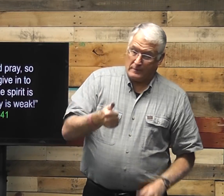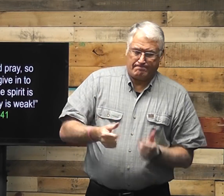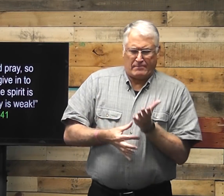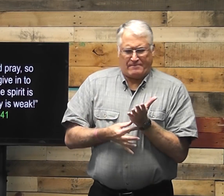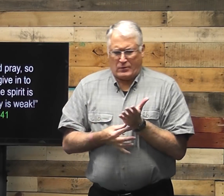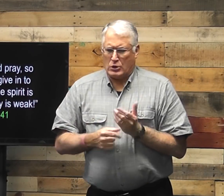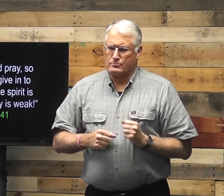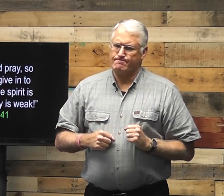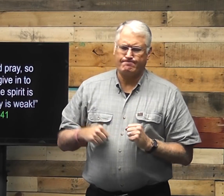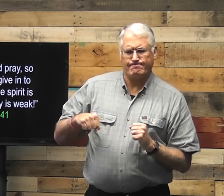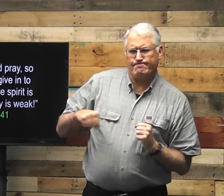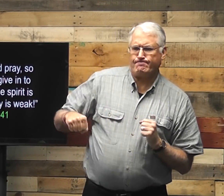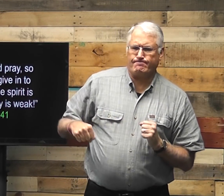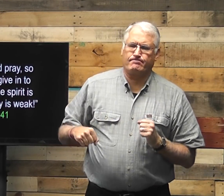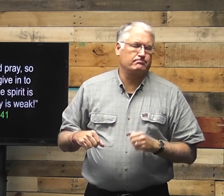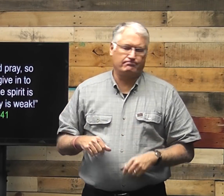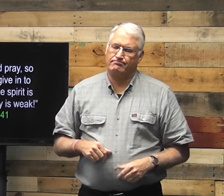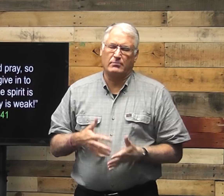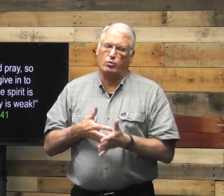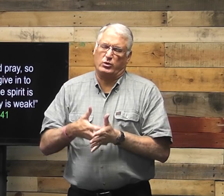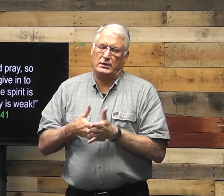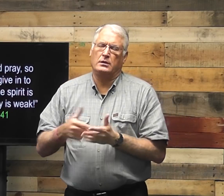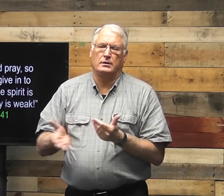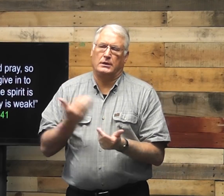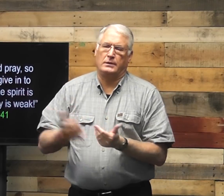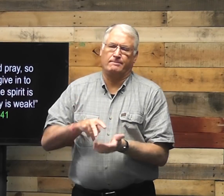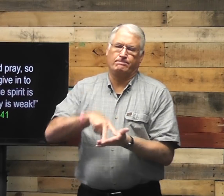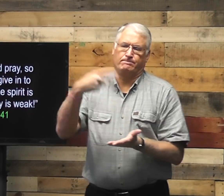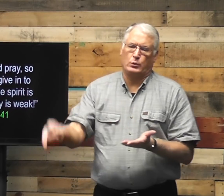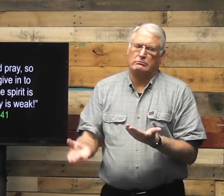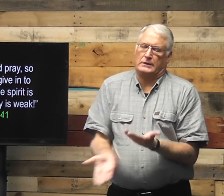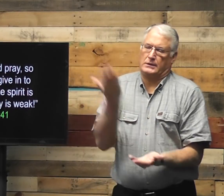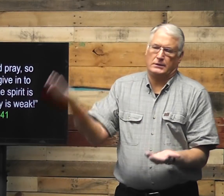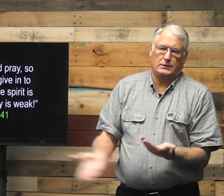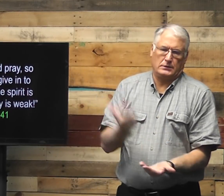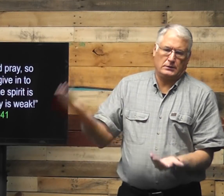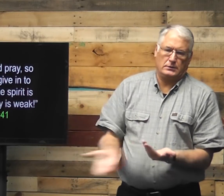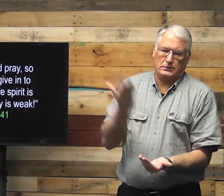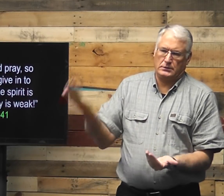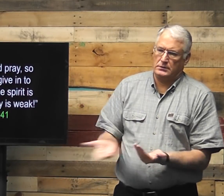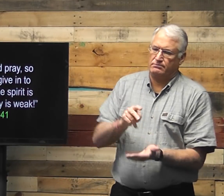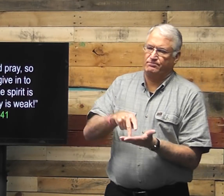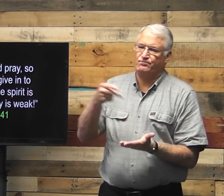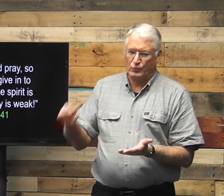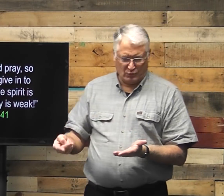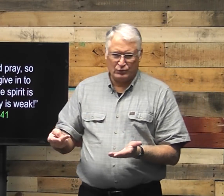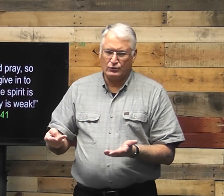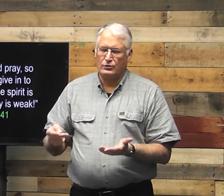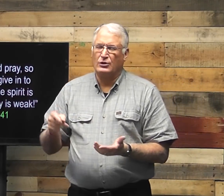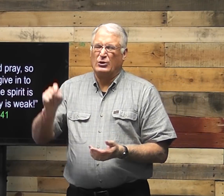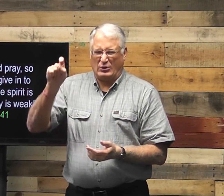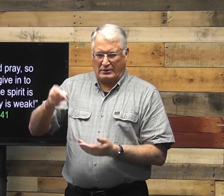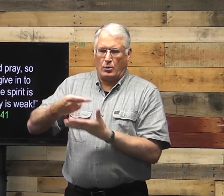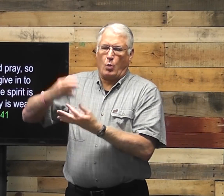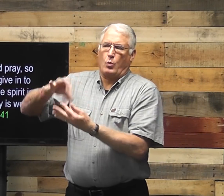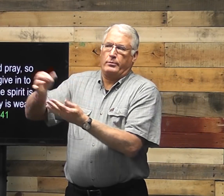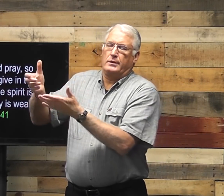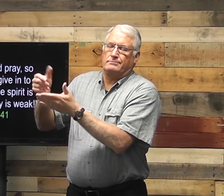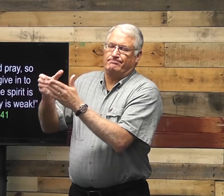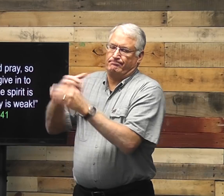stand strong in your own flesh and resist temptation? No. It's easy for us to fall into it. So we need the